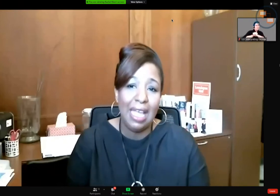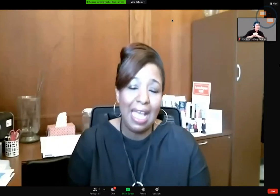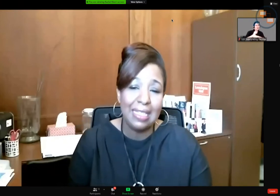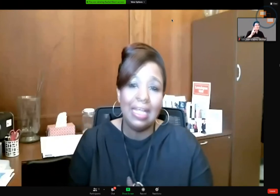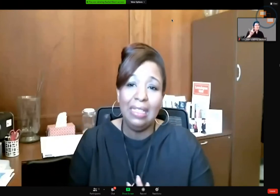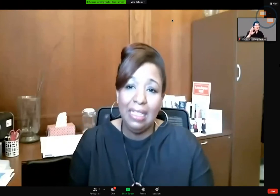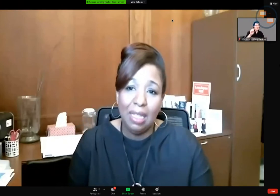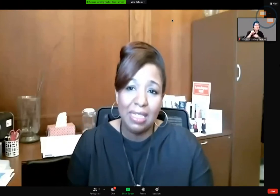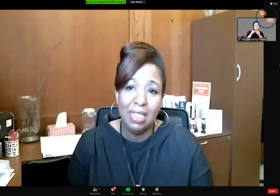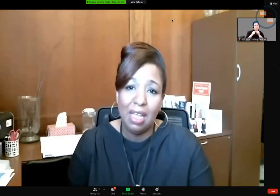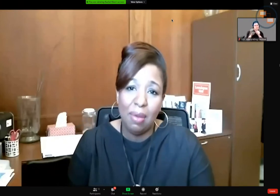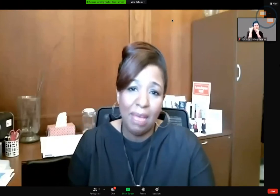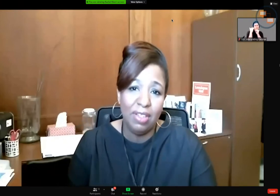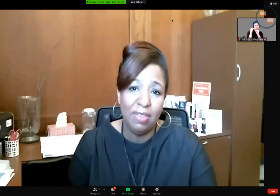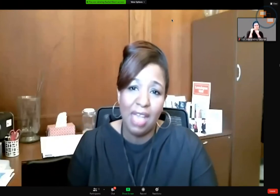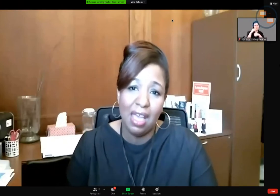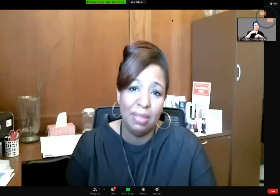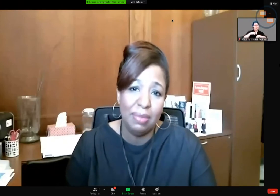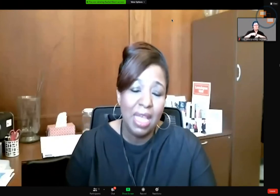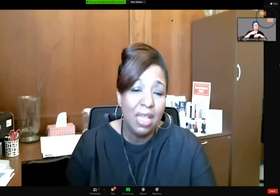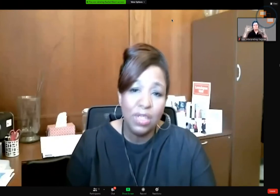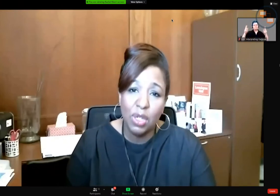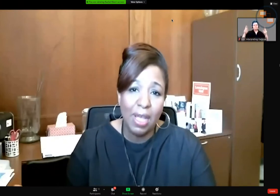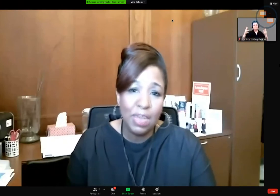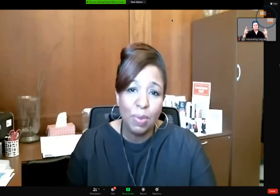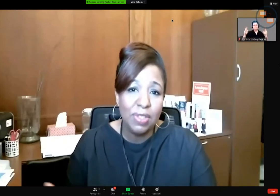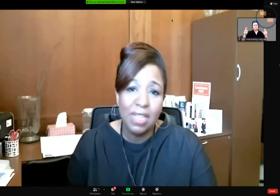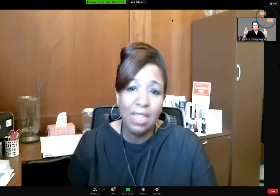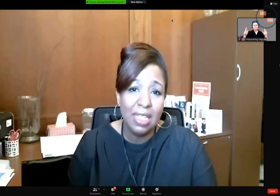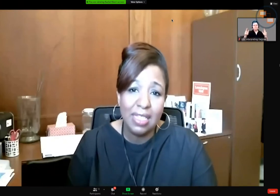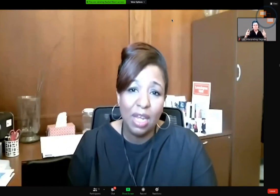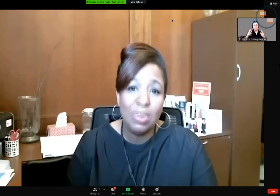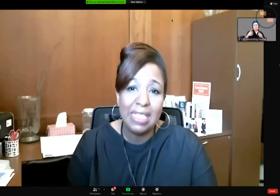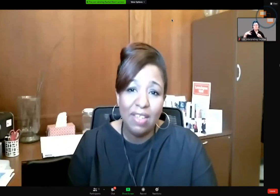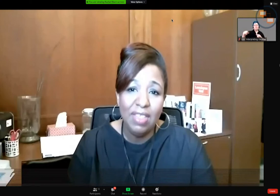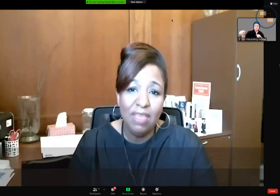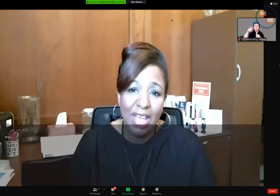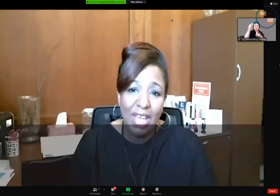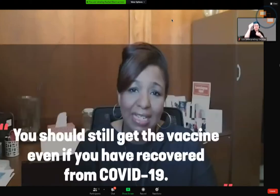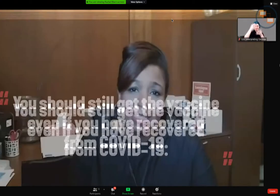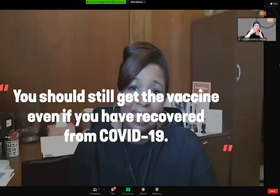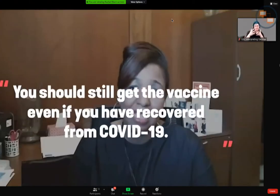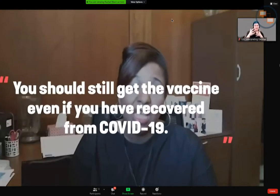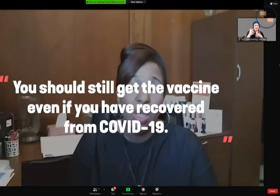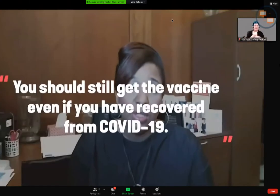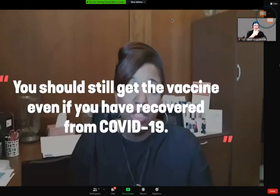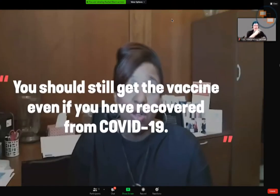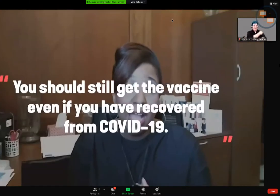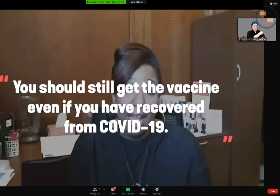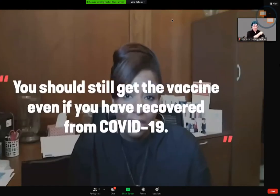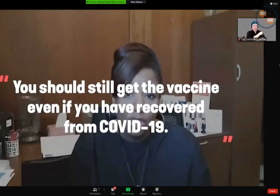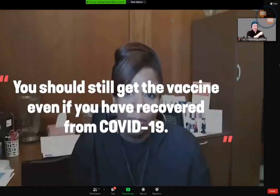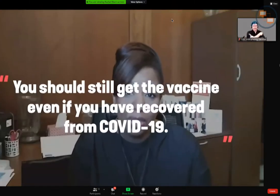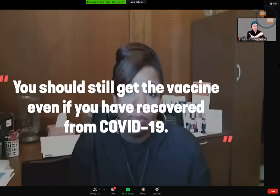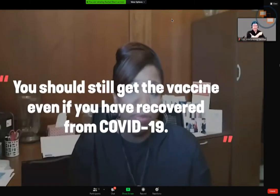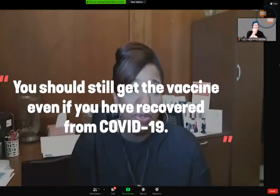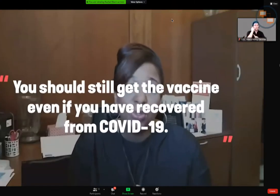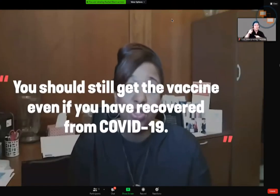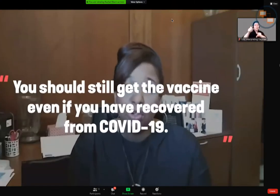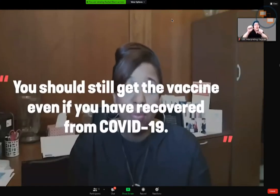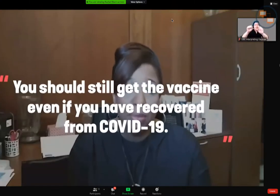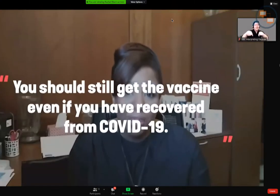only lasts a limited amount of time. So experts tell us that receiving the vaccine when you are eligible